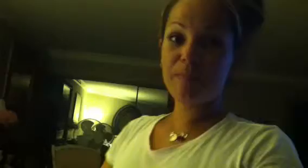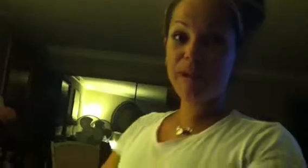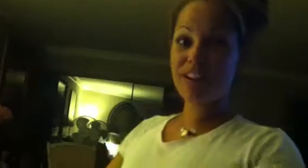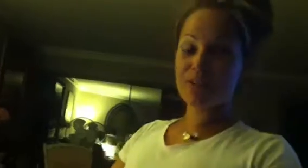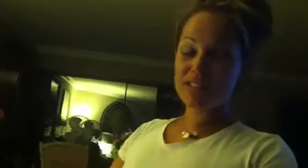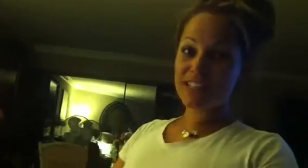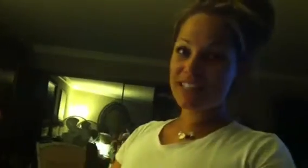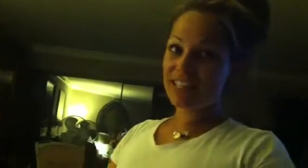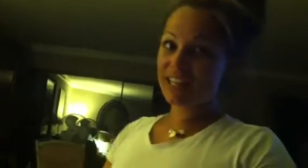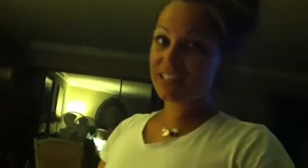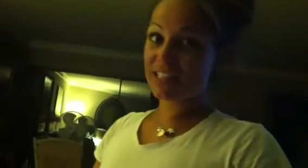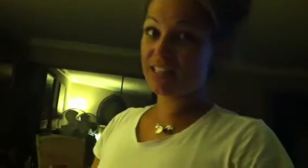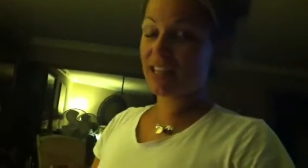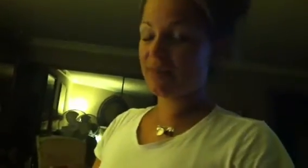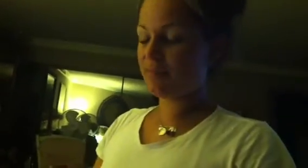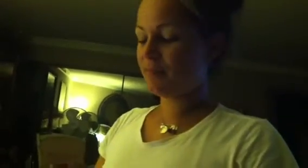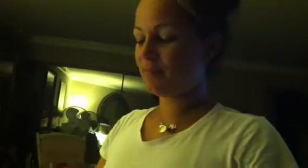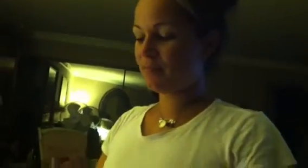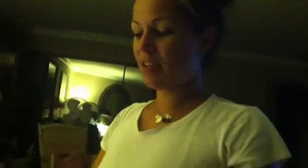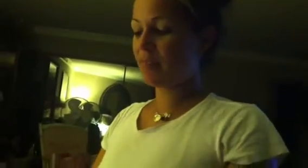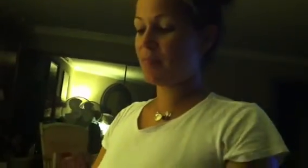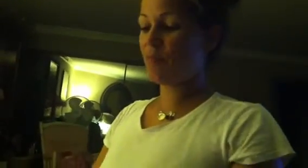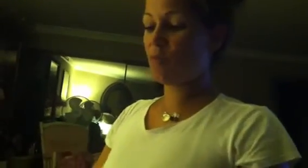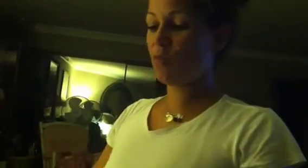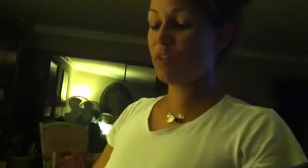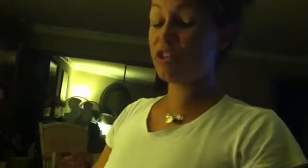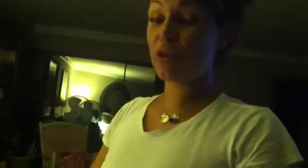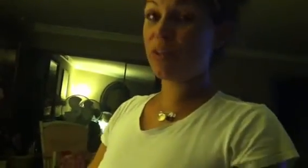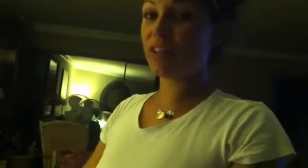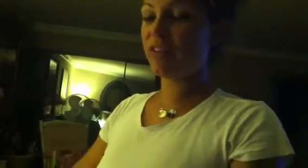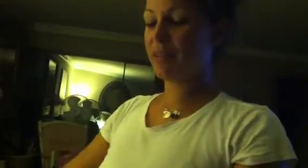Paola, questa è dedicata a te, when you told me you love me.